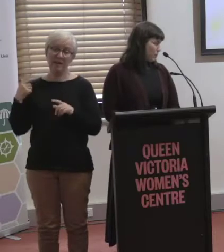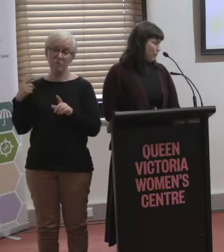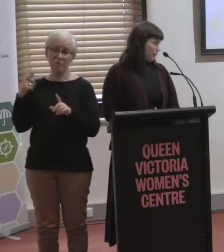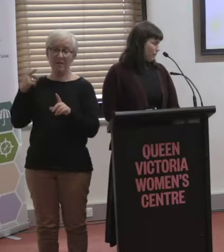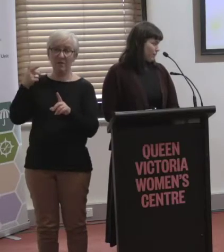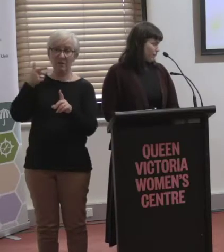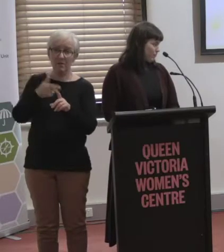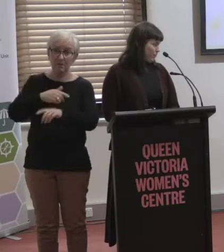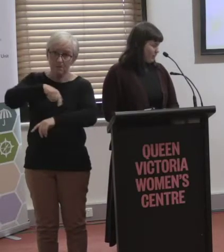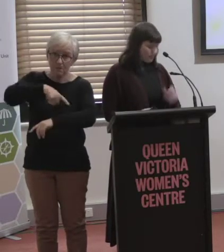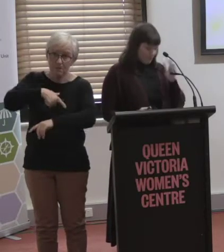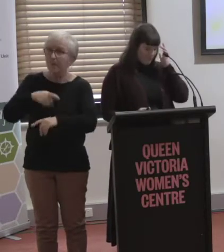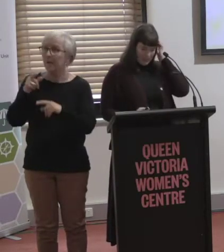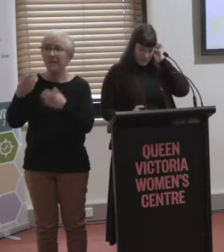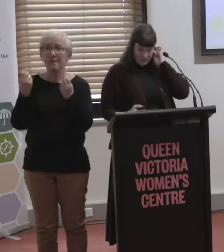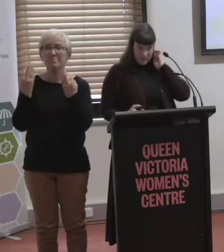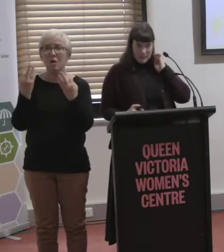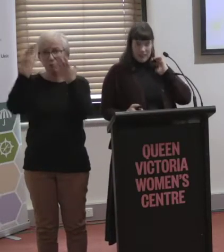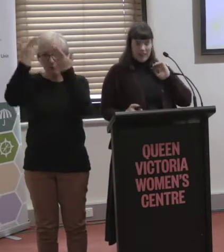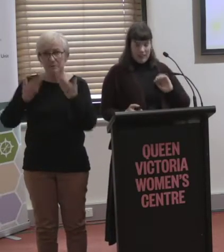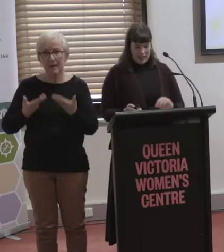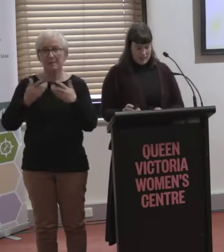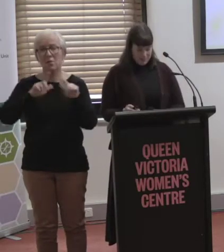no respect for us. OK.